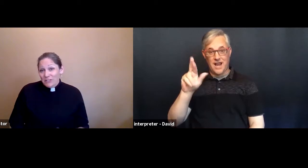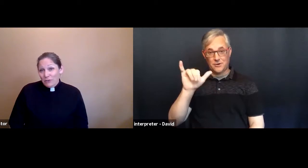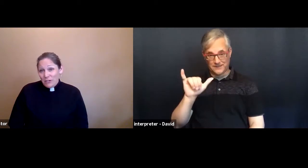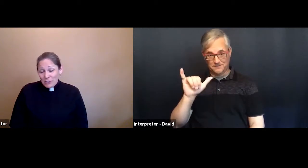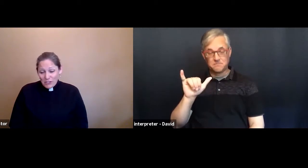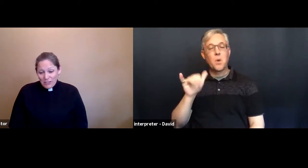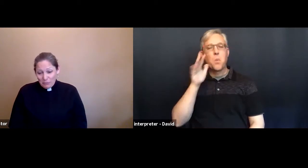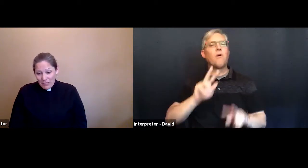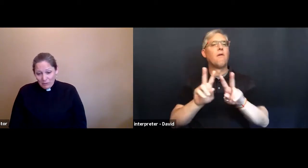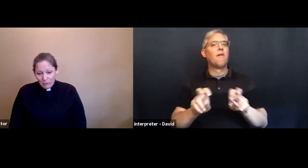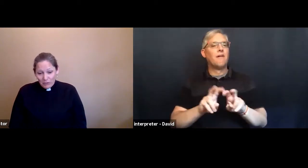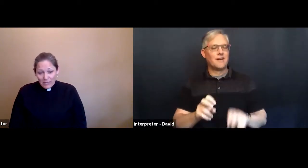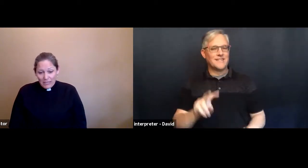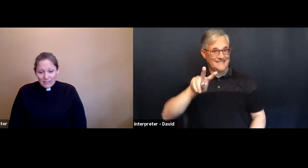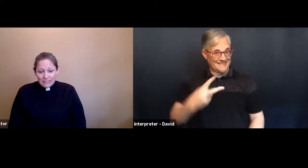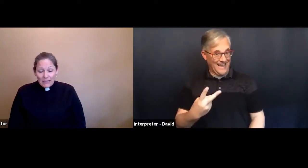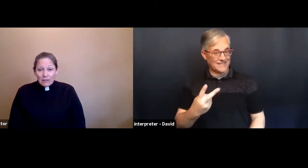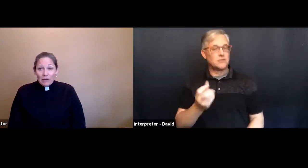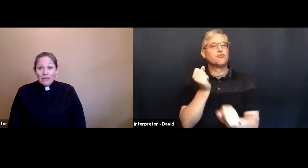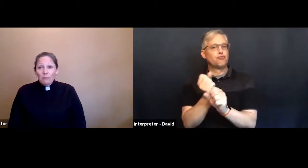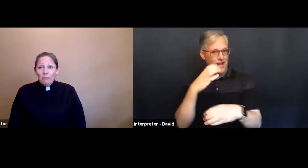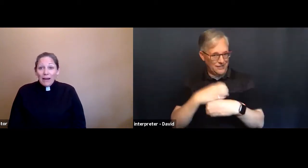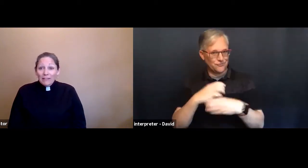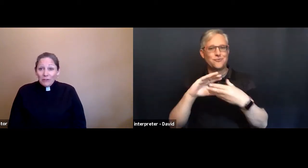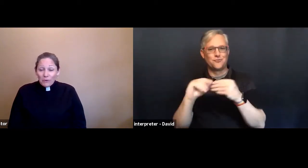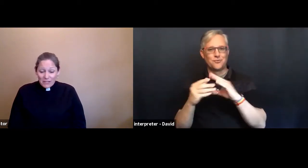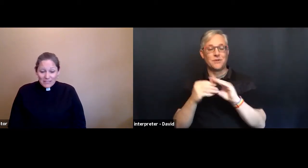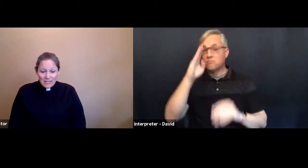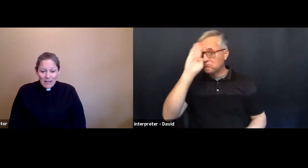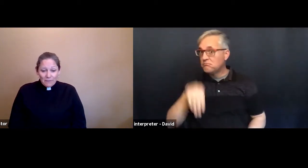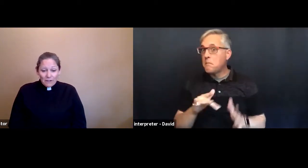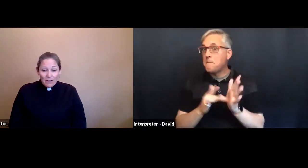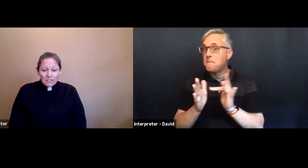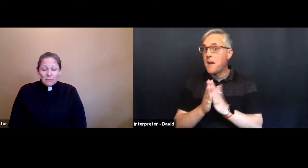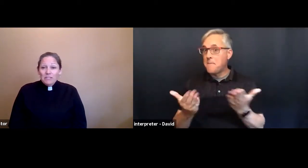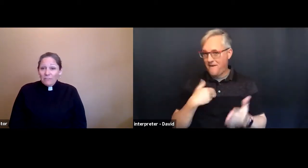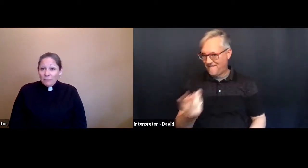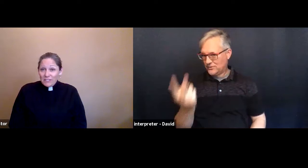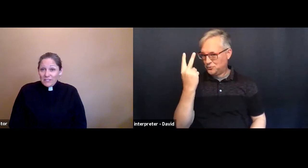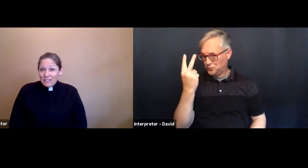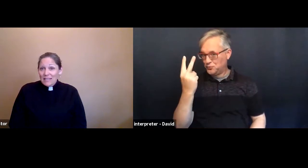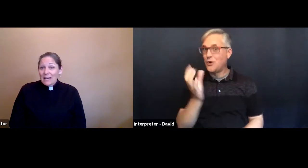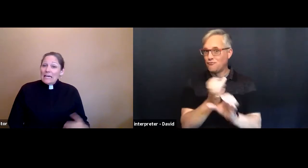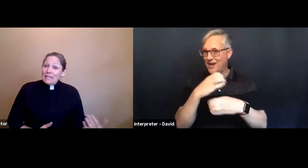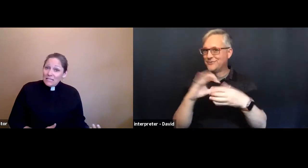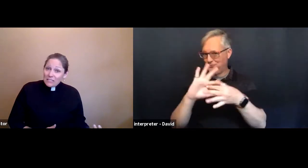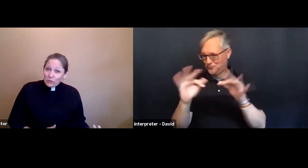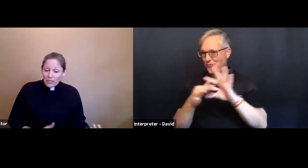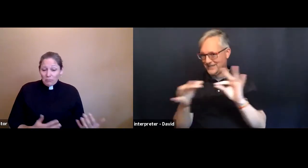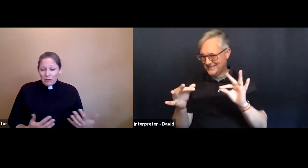of creation in the Bible, and we're looking at the second. And you might notice there are some differences in this story compared